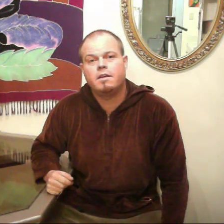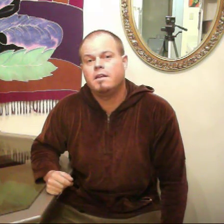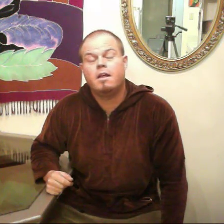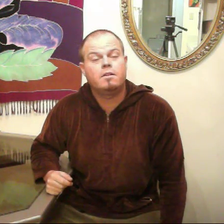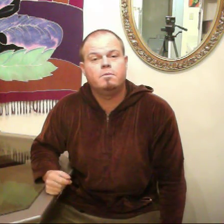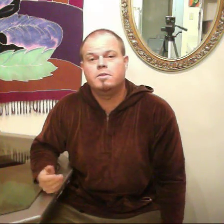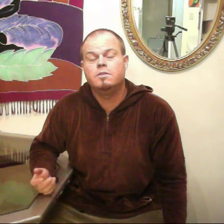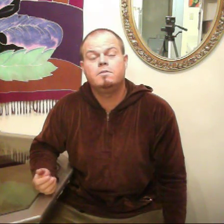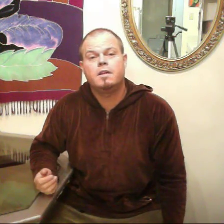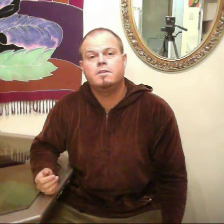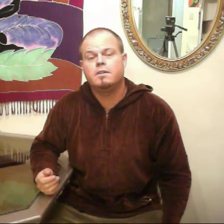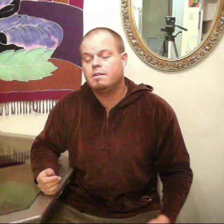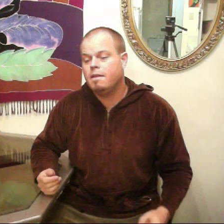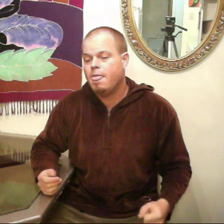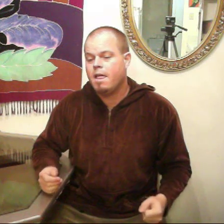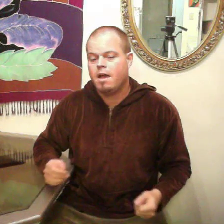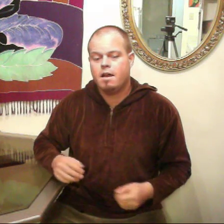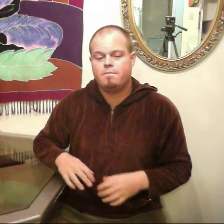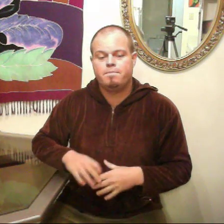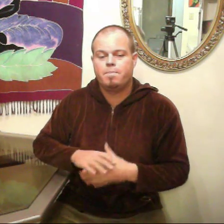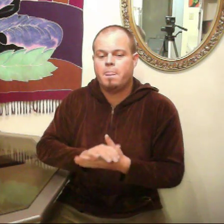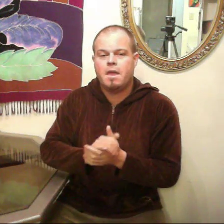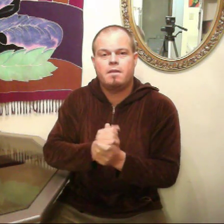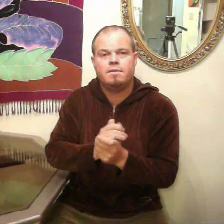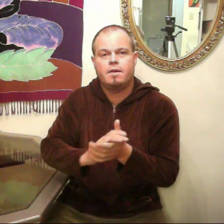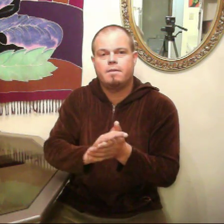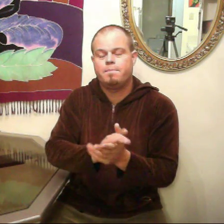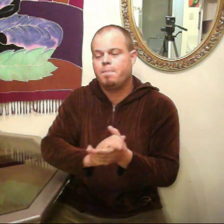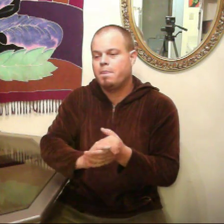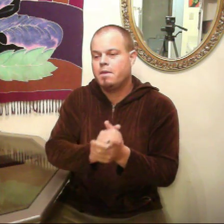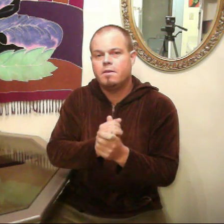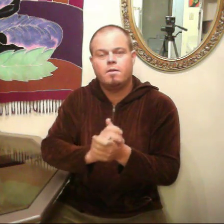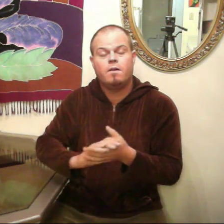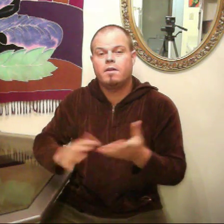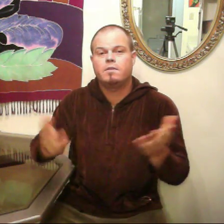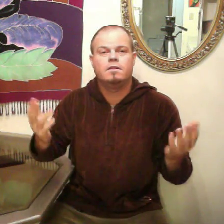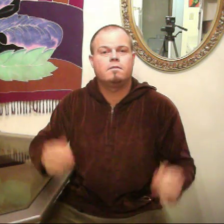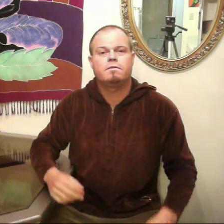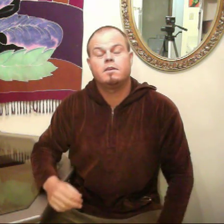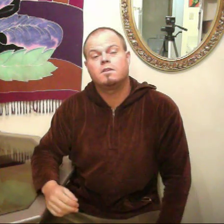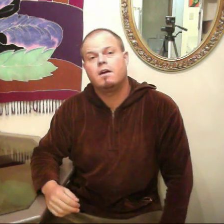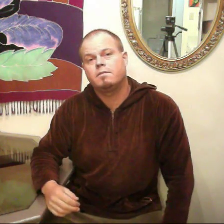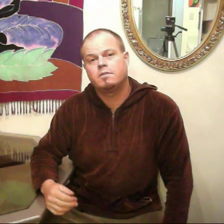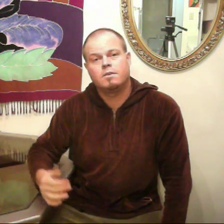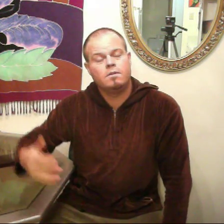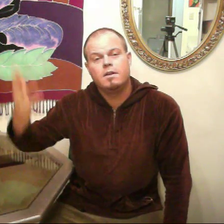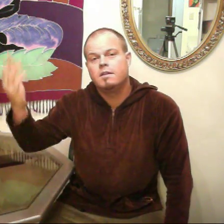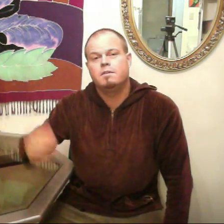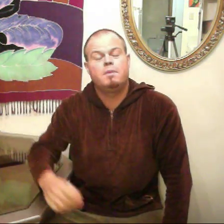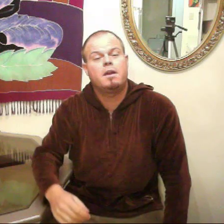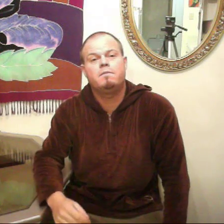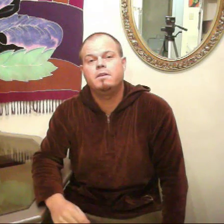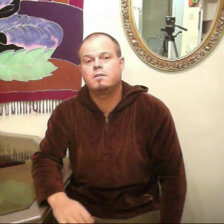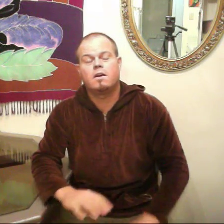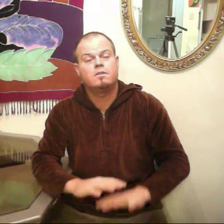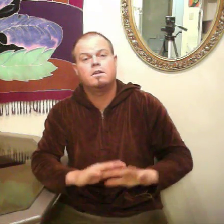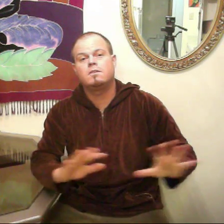vitality, dejuvenation, um, and, um, you know, all that the liver flush offers. So the benefits are just